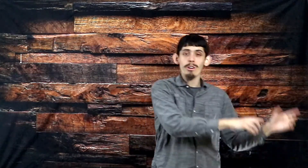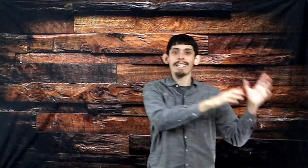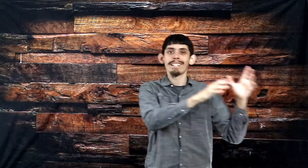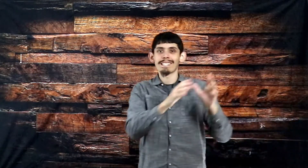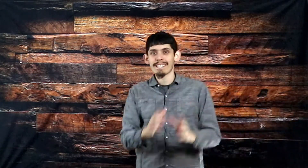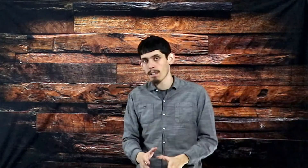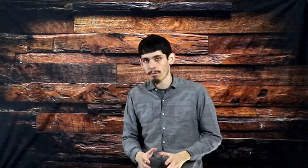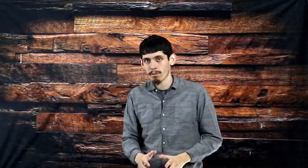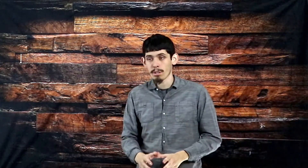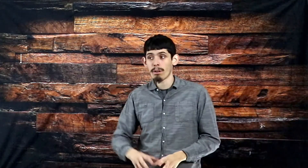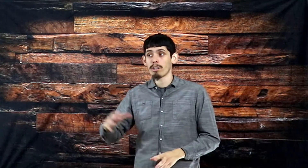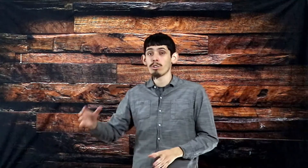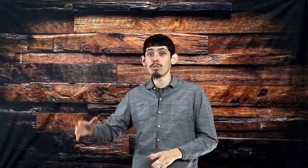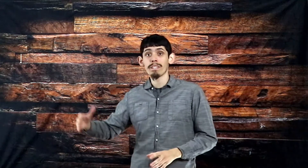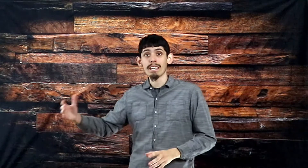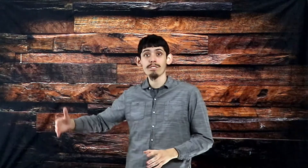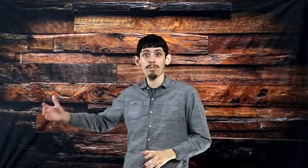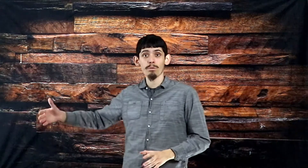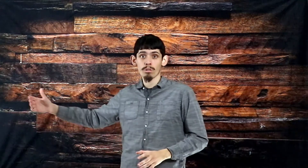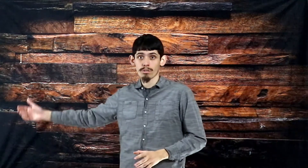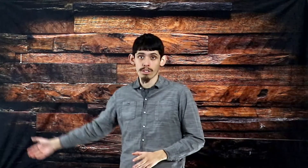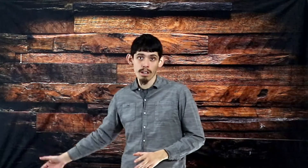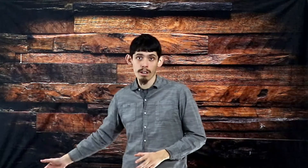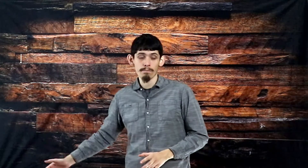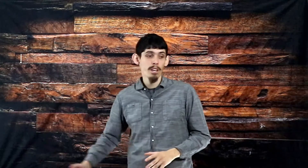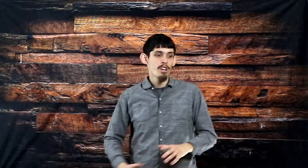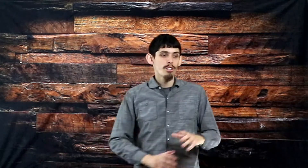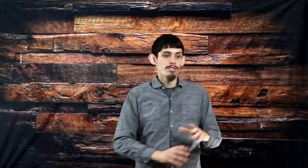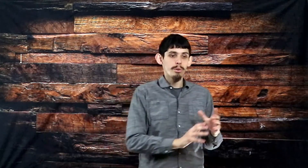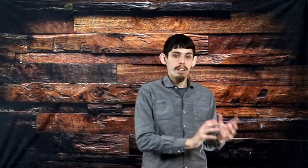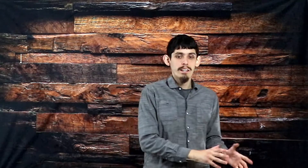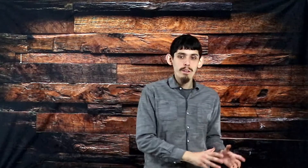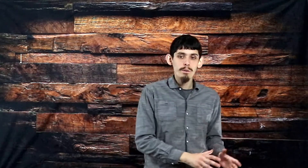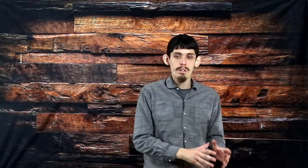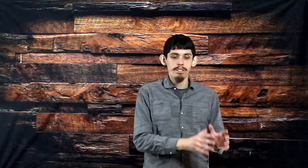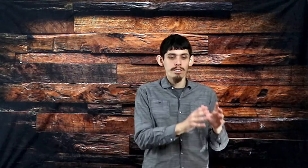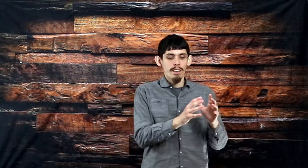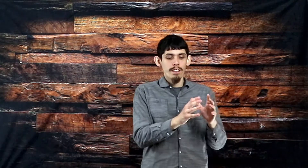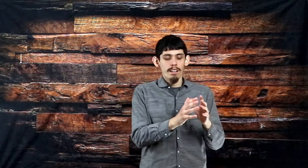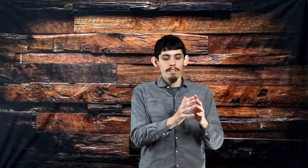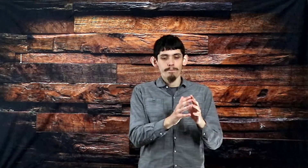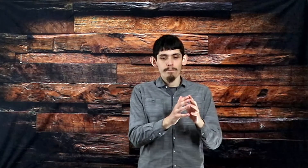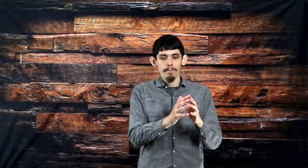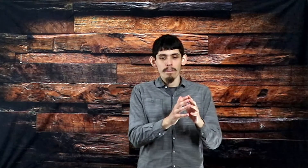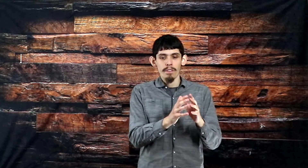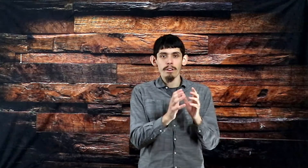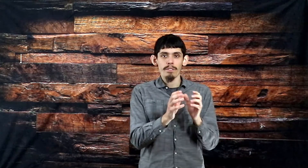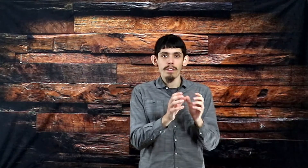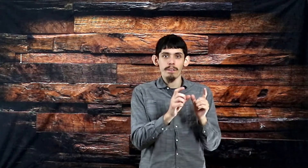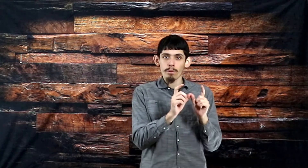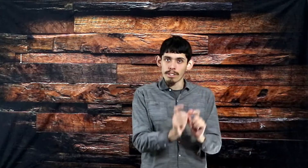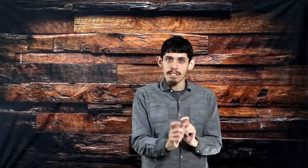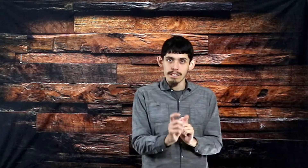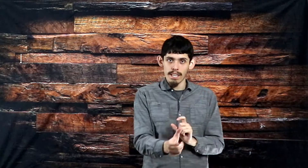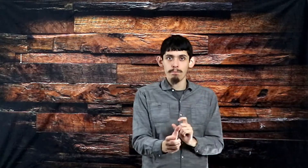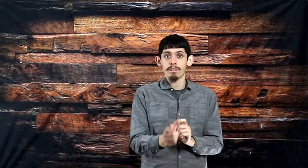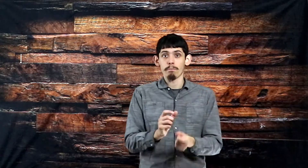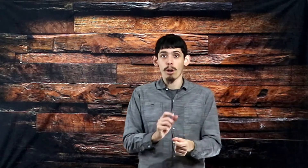in samples upon whom the ends of the world are come. So in other words, the word in sample in the margin,